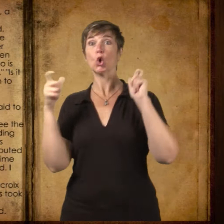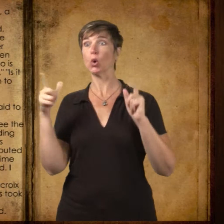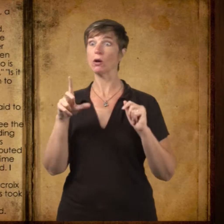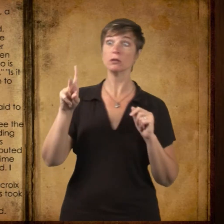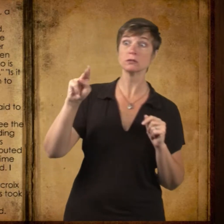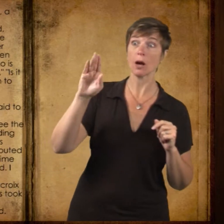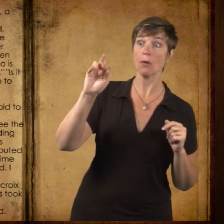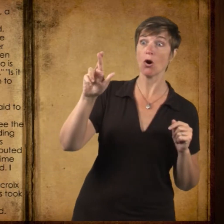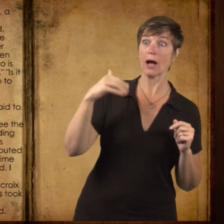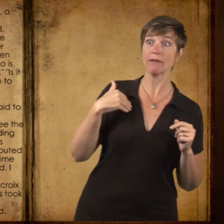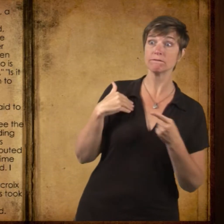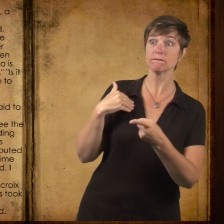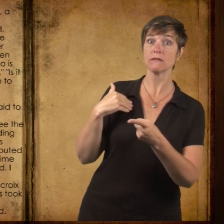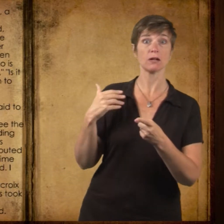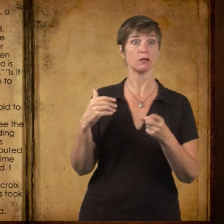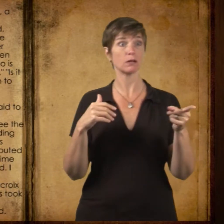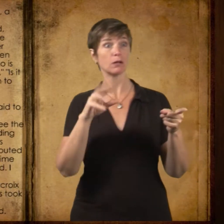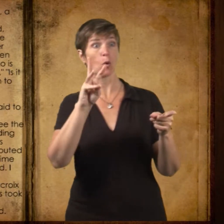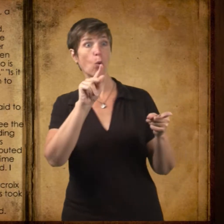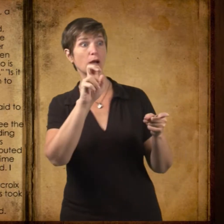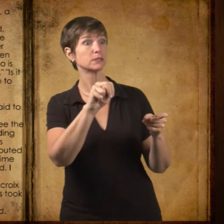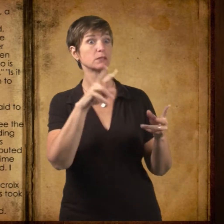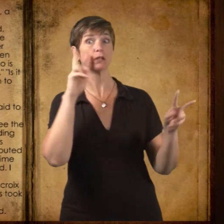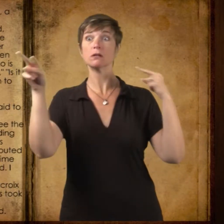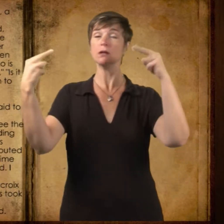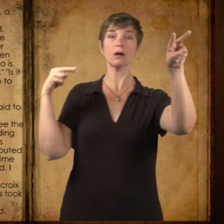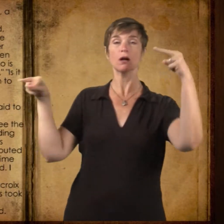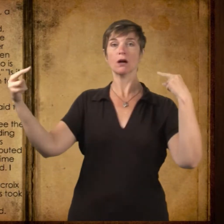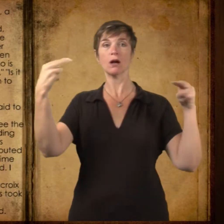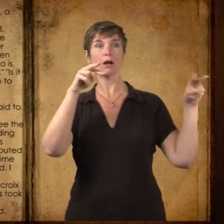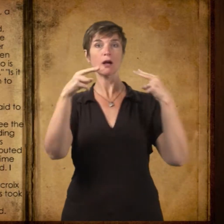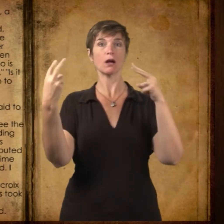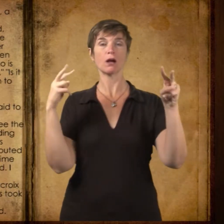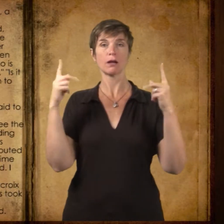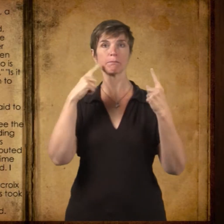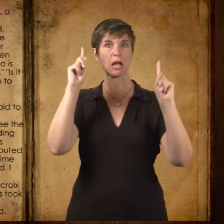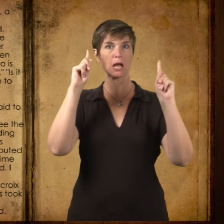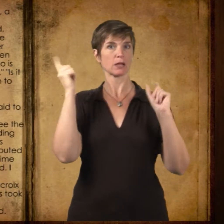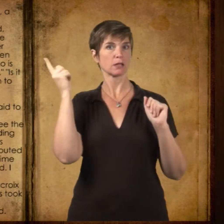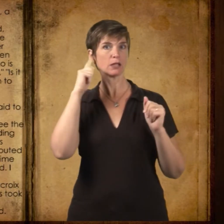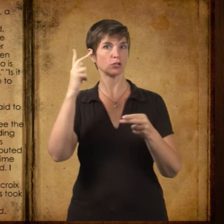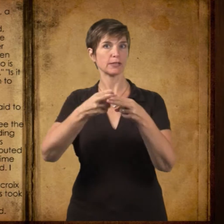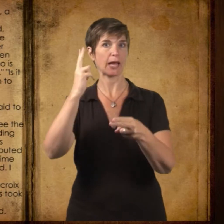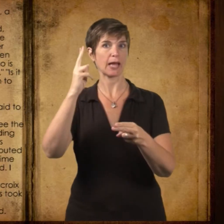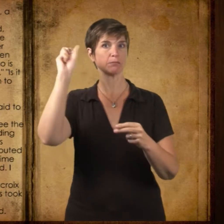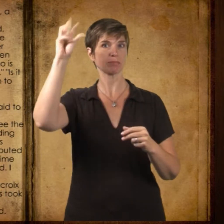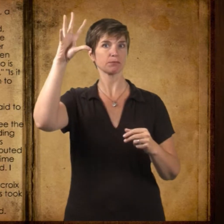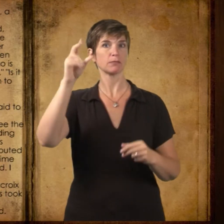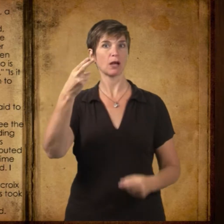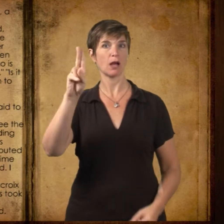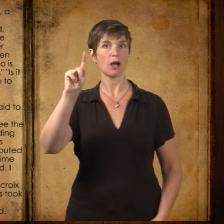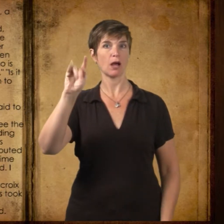Is it the Watsons? Then the voices began to say, It's Hutchinson! It's Bill! Bill Hutchinson's got it!